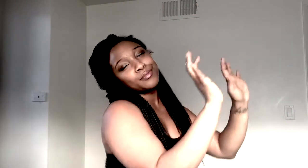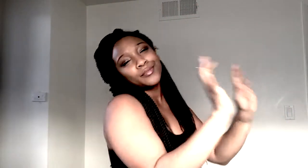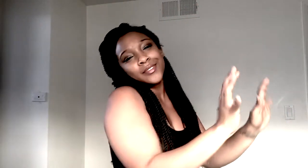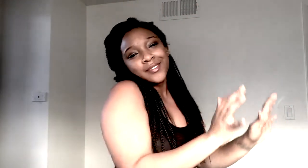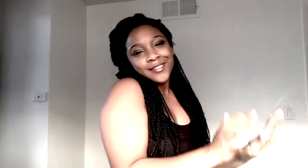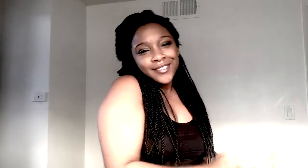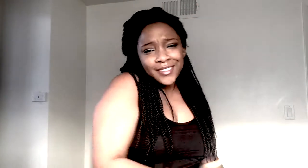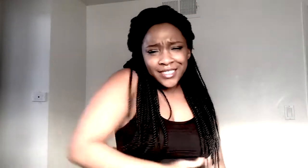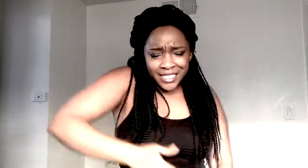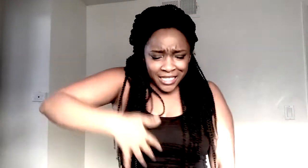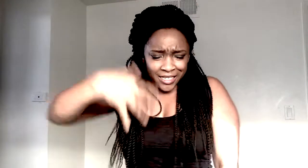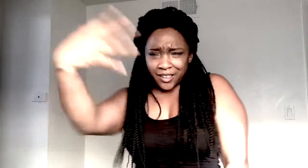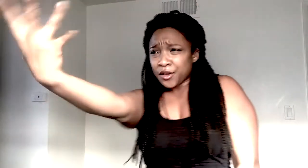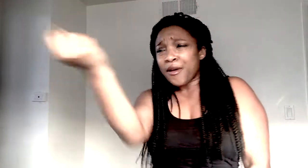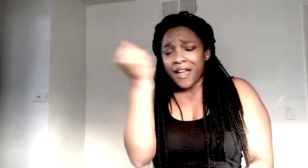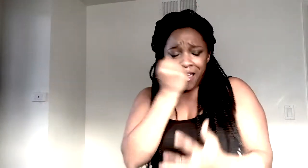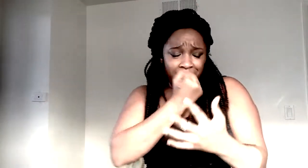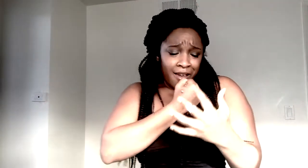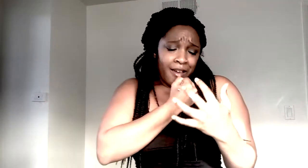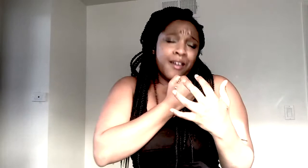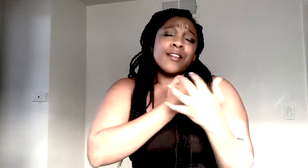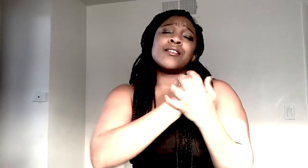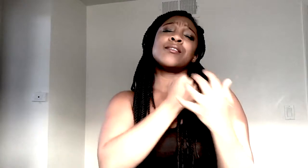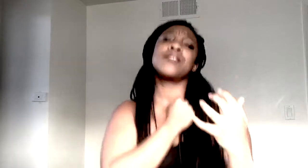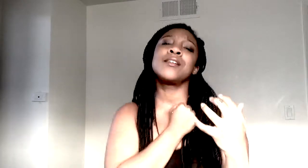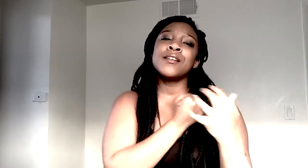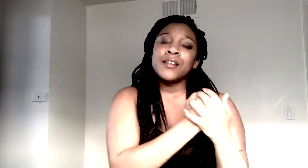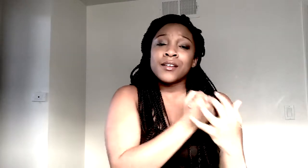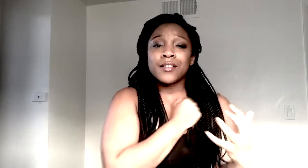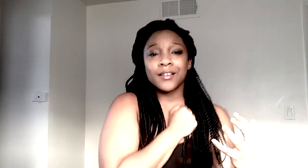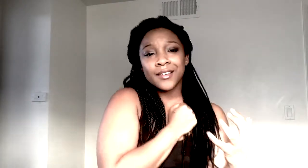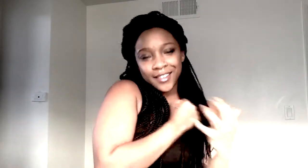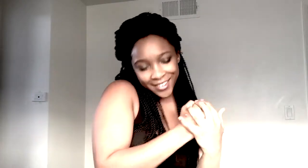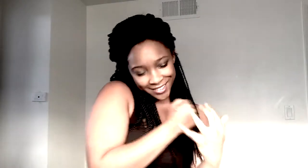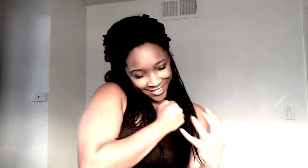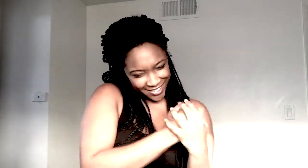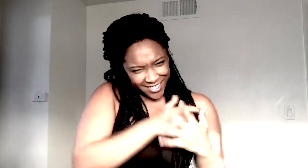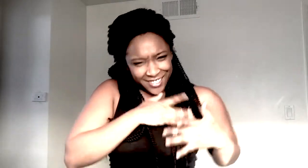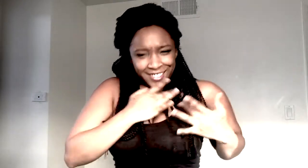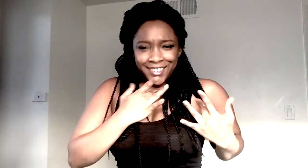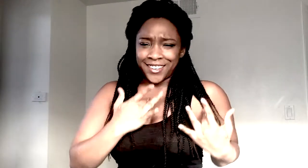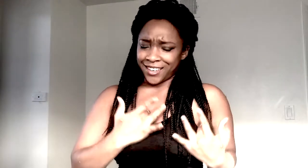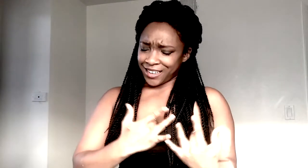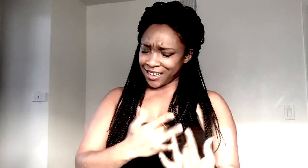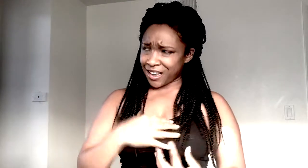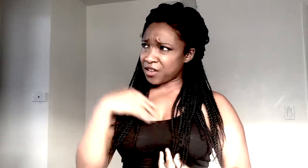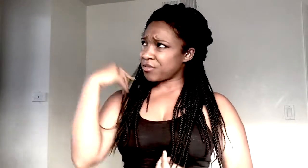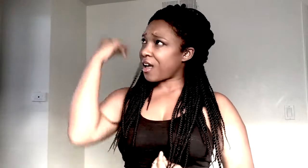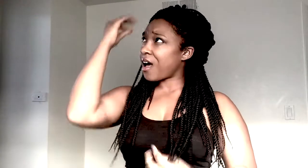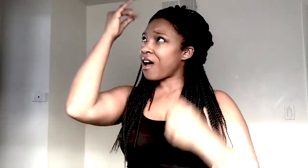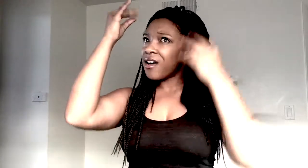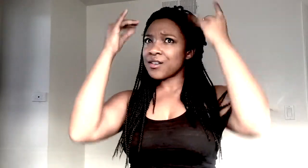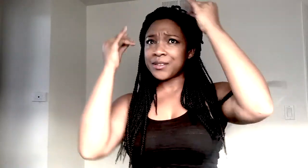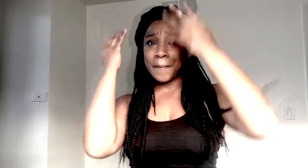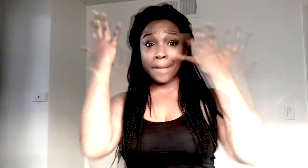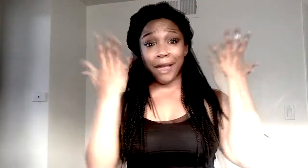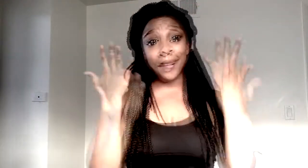Place your hand on my beating heart Thinking out loud Maybe